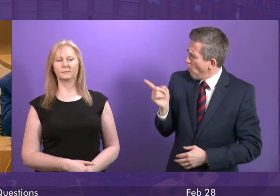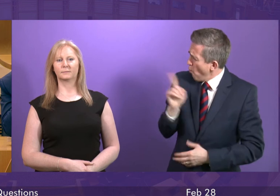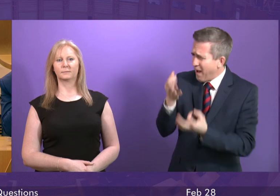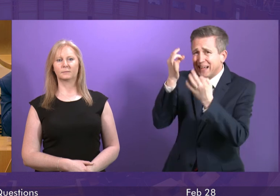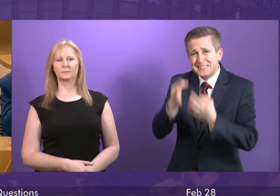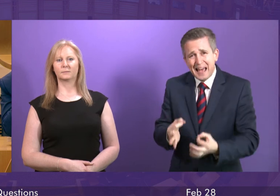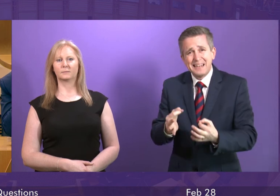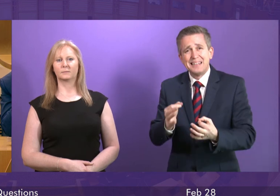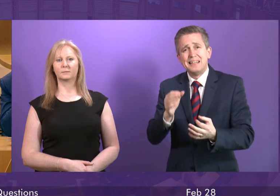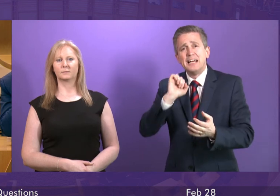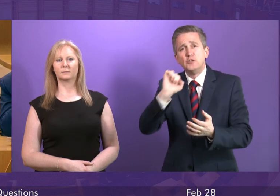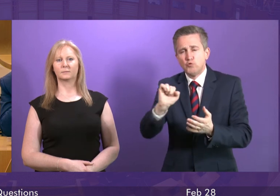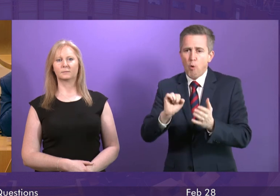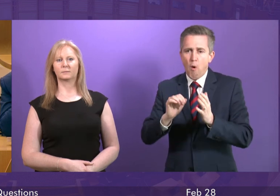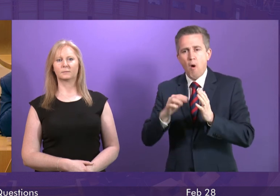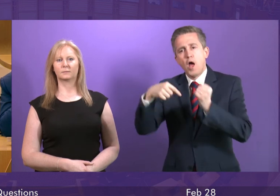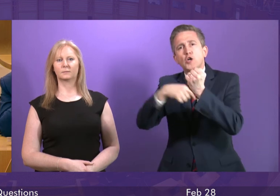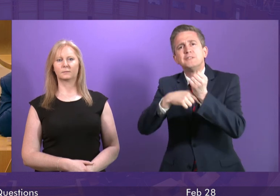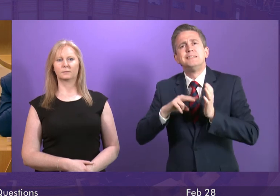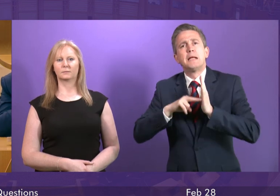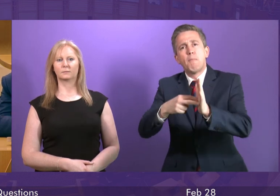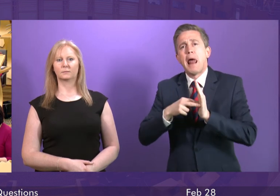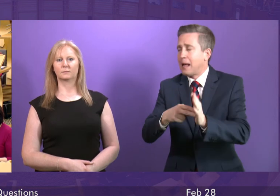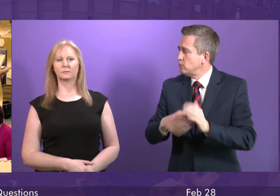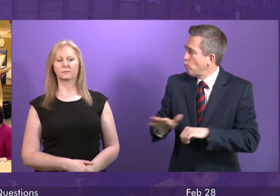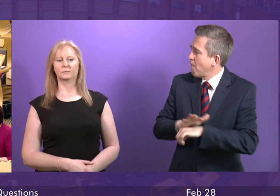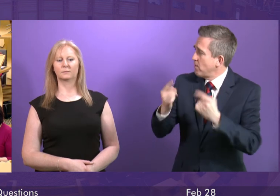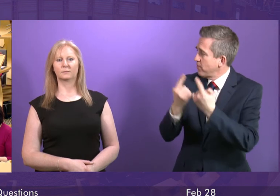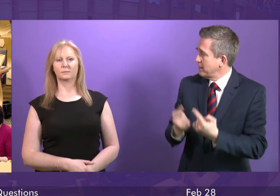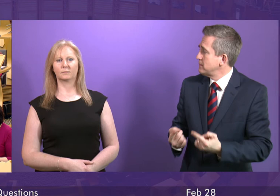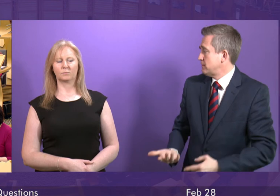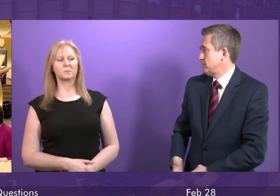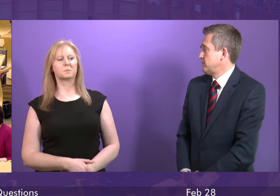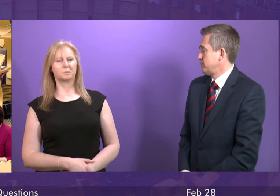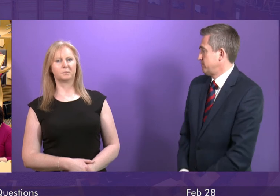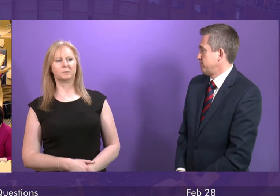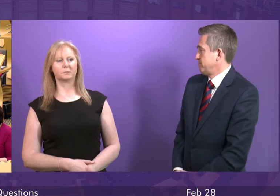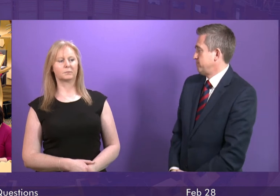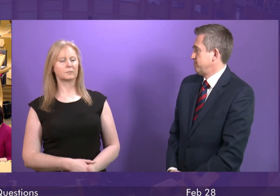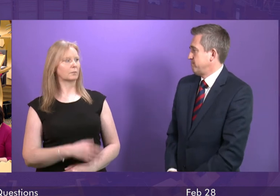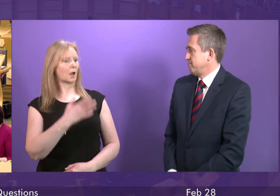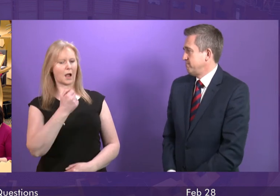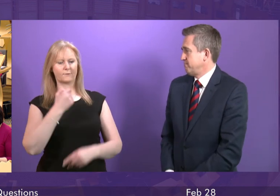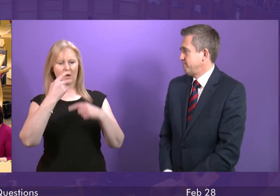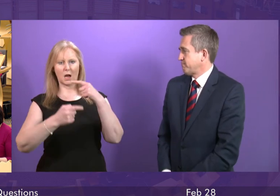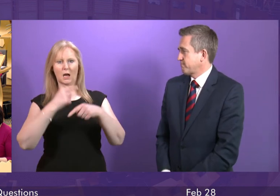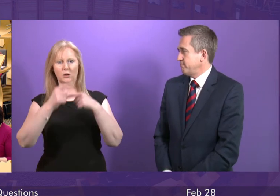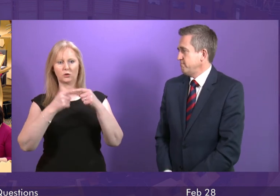Scottish Government believes these contingency plans to be? First Minister. Well, there is an annually updated contingency plan